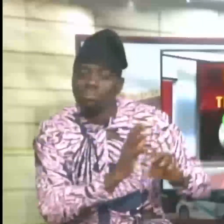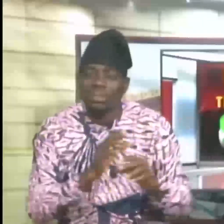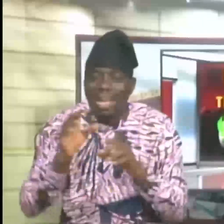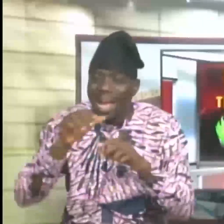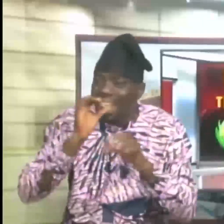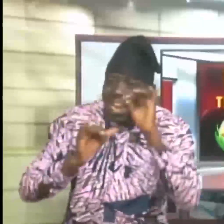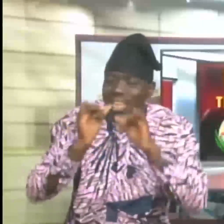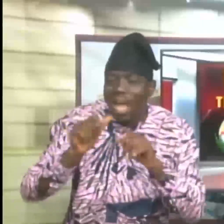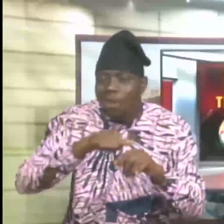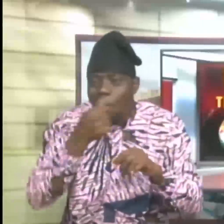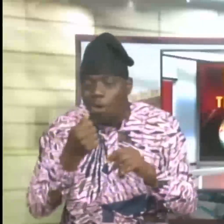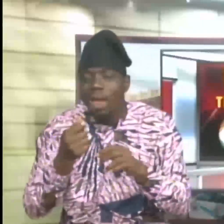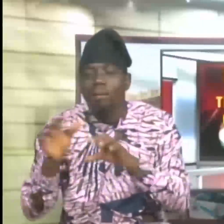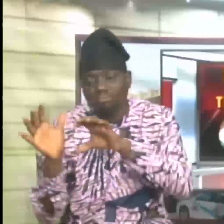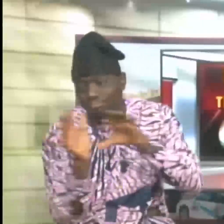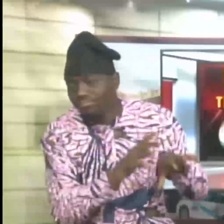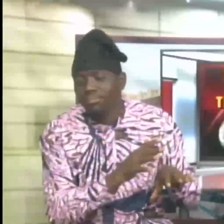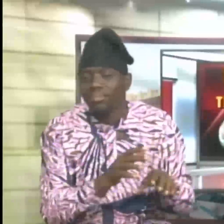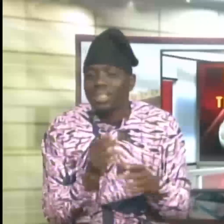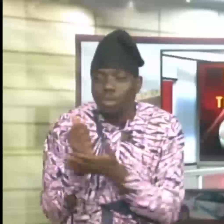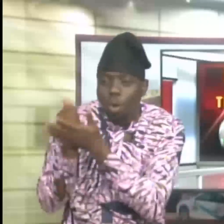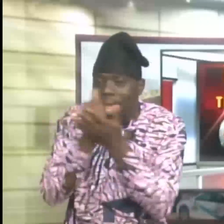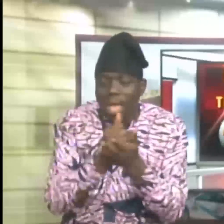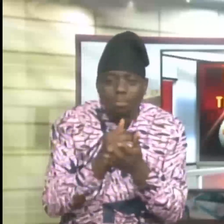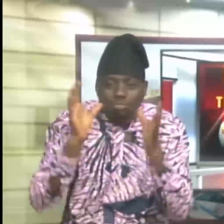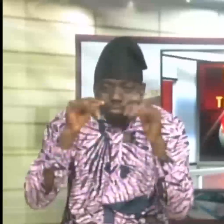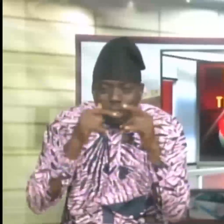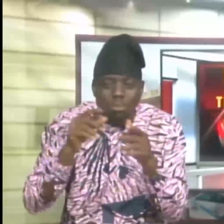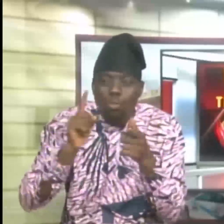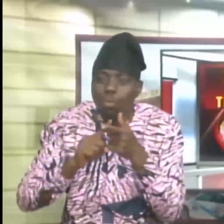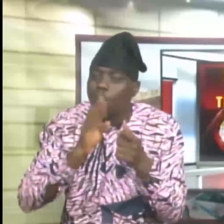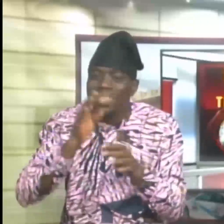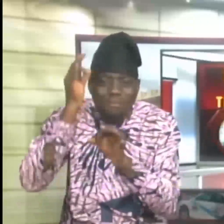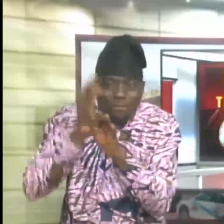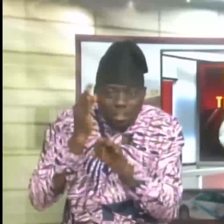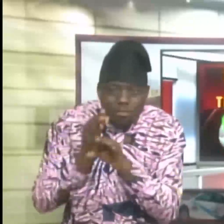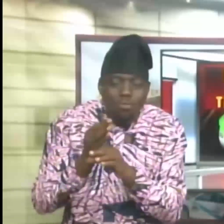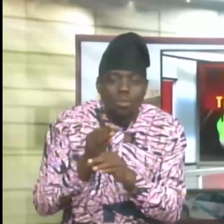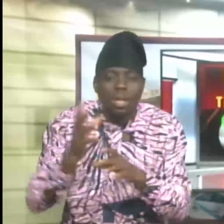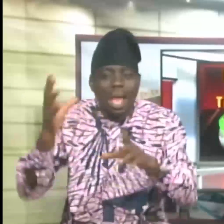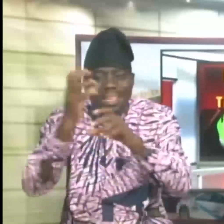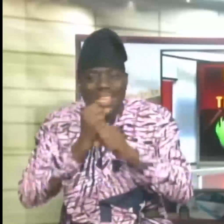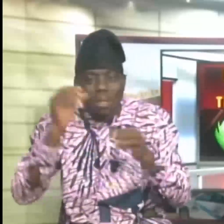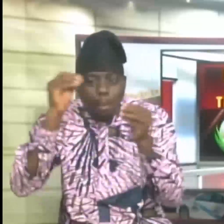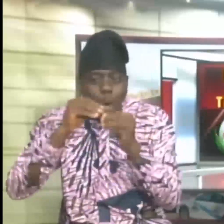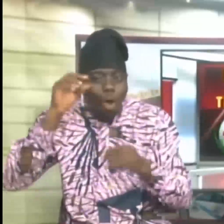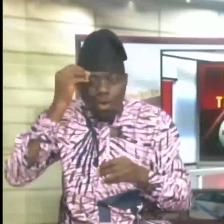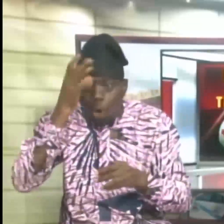fasting. It also afforded faithful the opportunity to gain more knowledge of the Almighty Allah